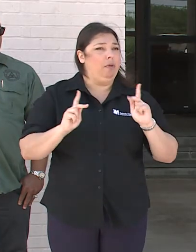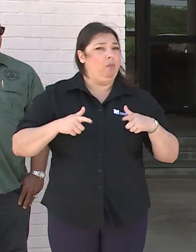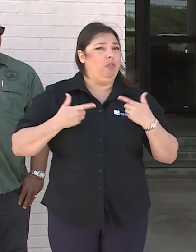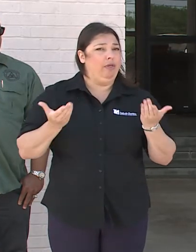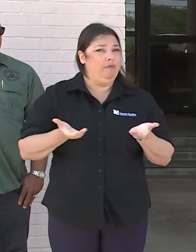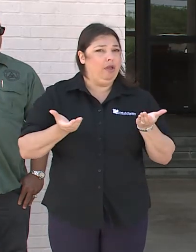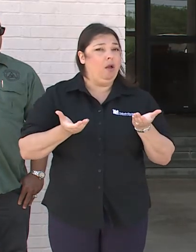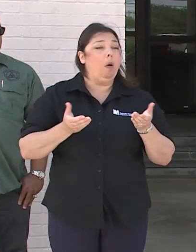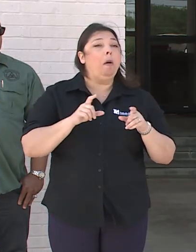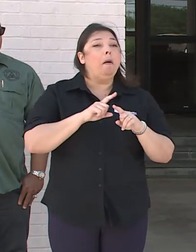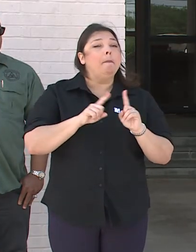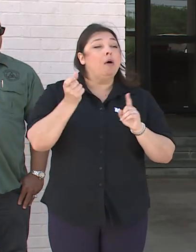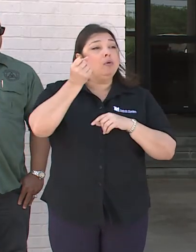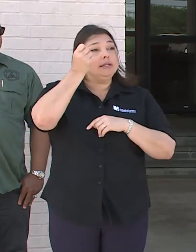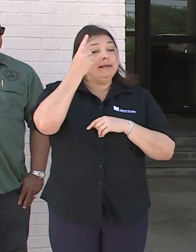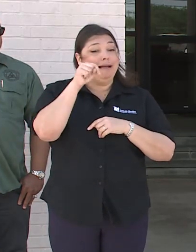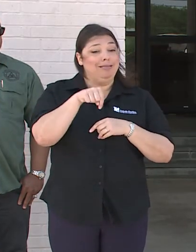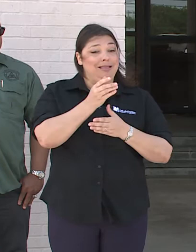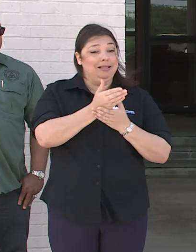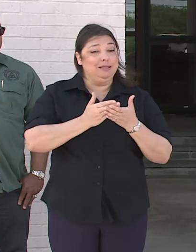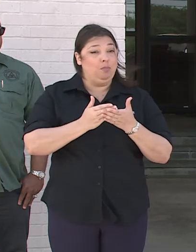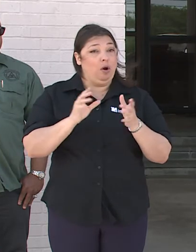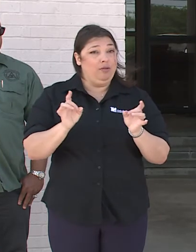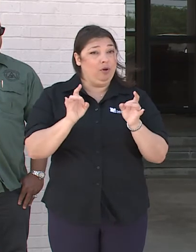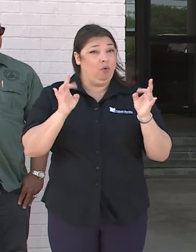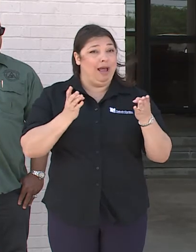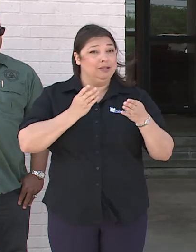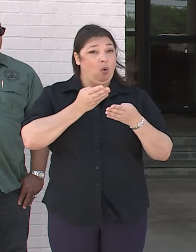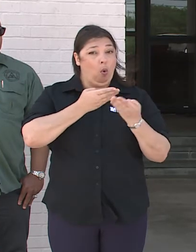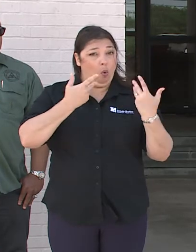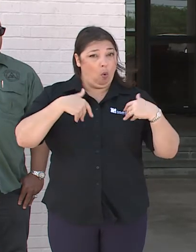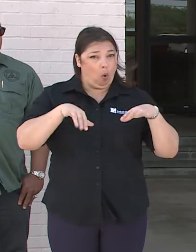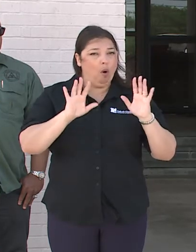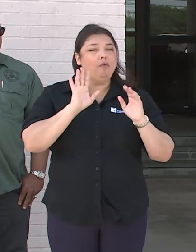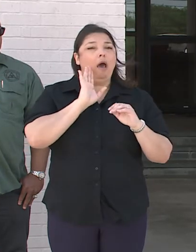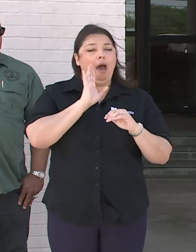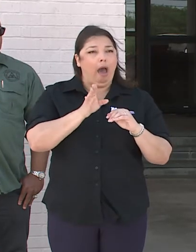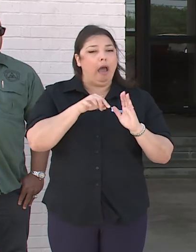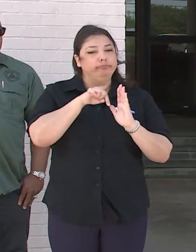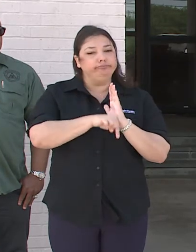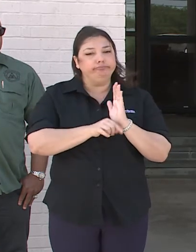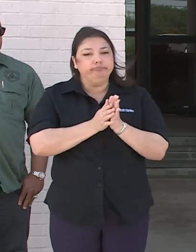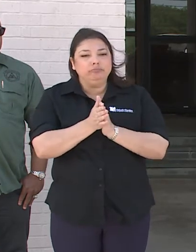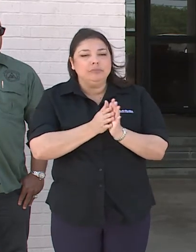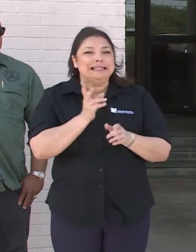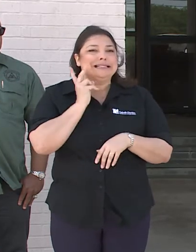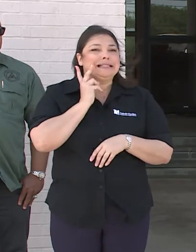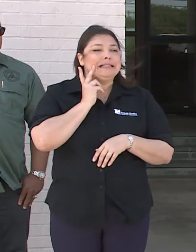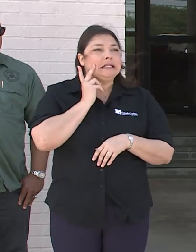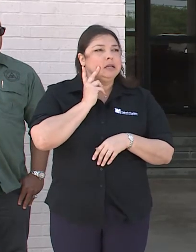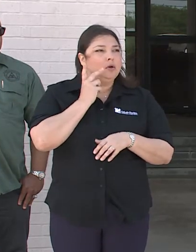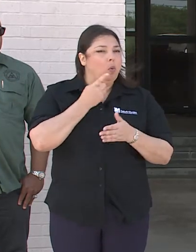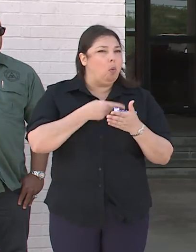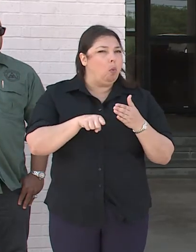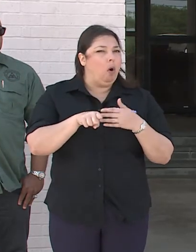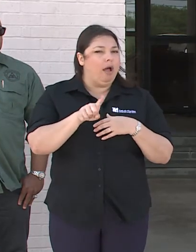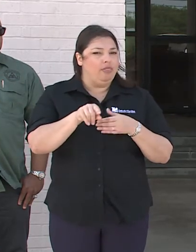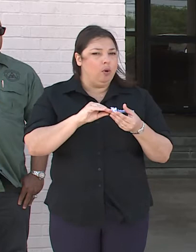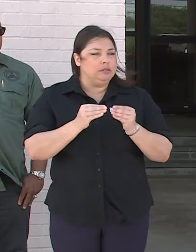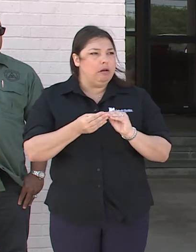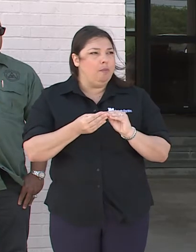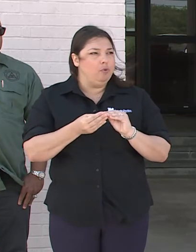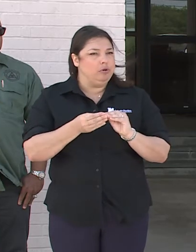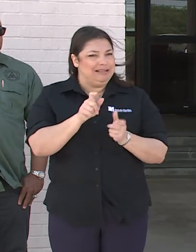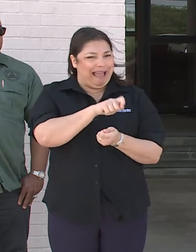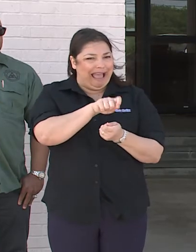However, once we get past this portion of the crisis I will take a further dive to see exactly what the testing with those numbers